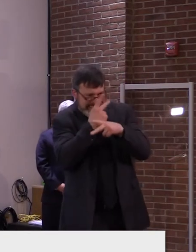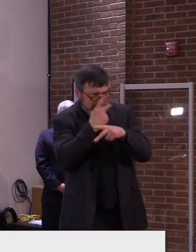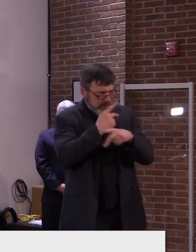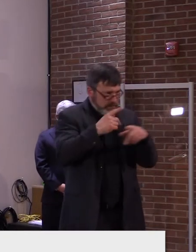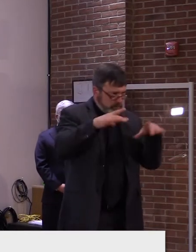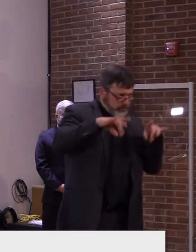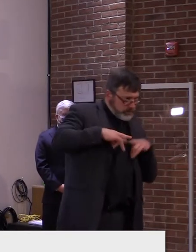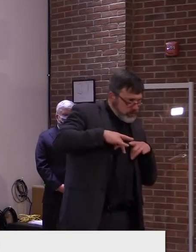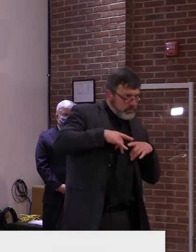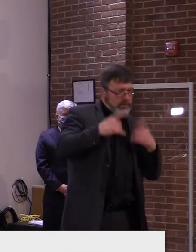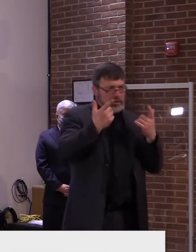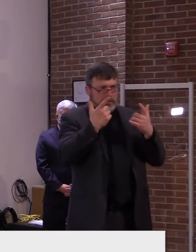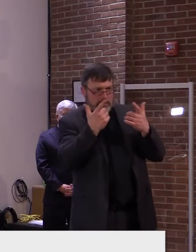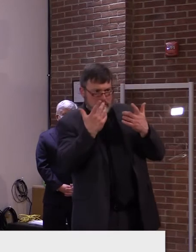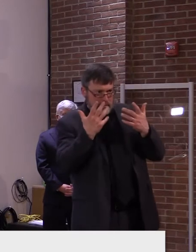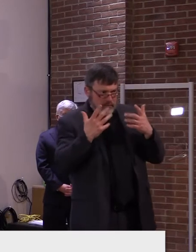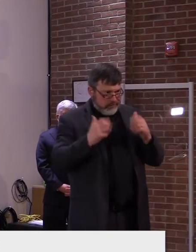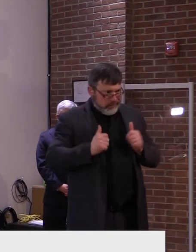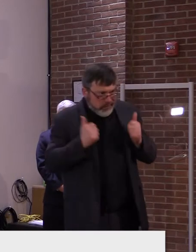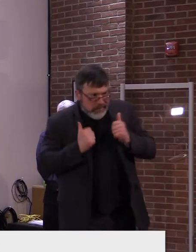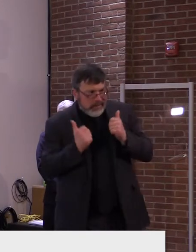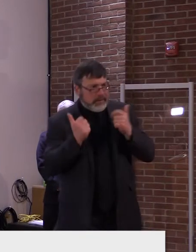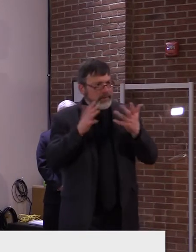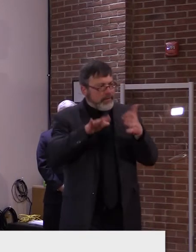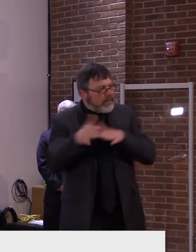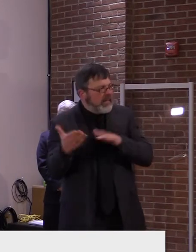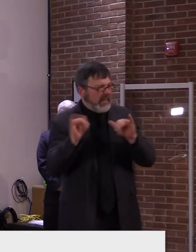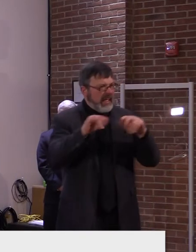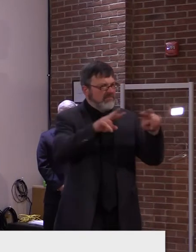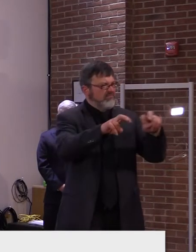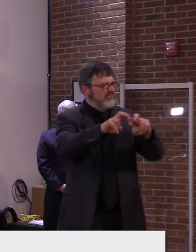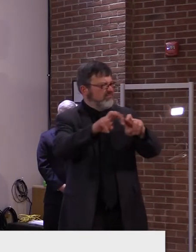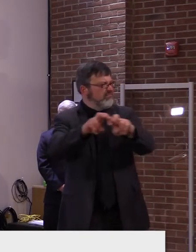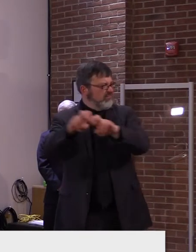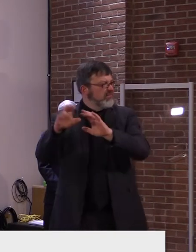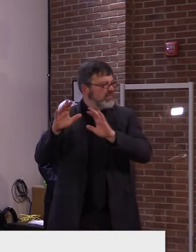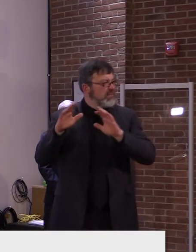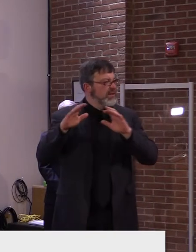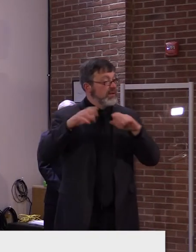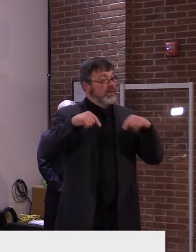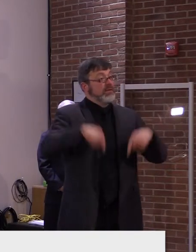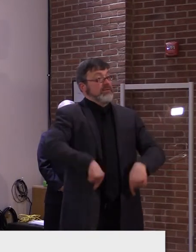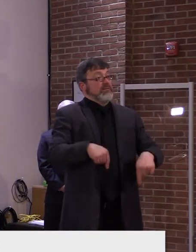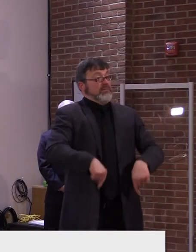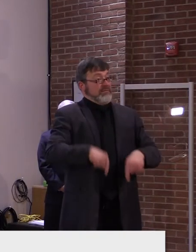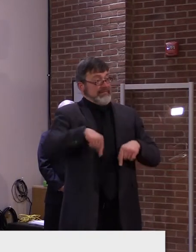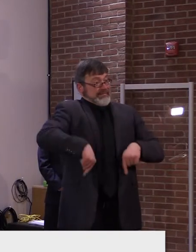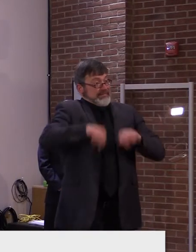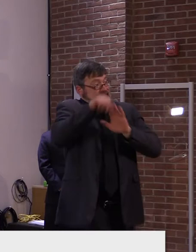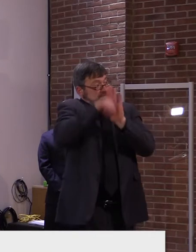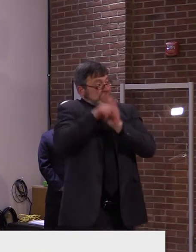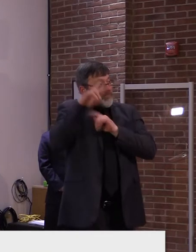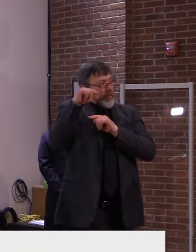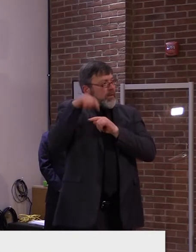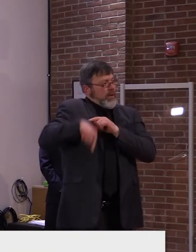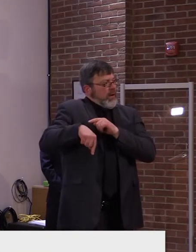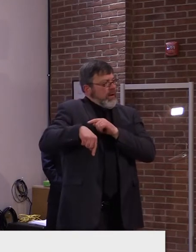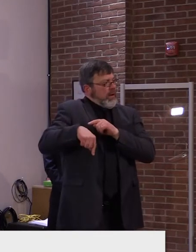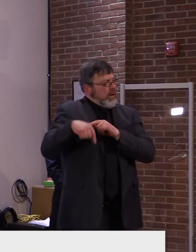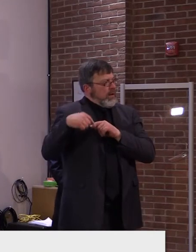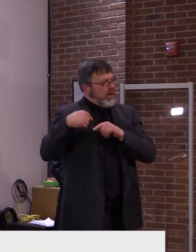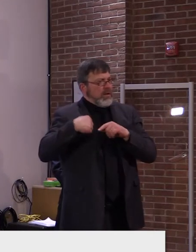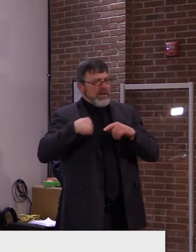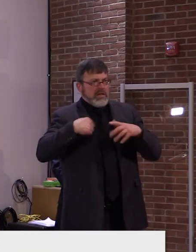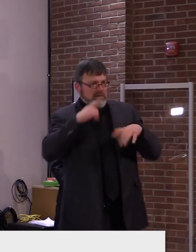With rare exception, our facilities are free to be ambitious in implementing successive layers of freedom. The